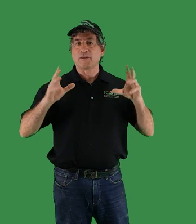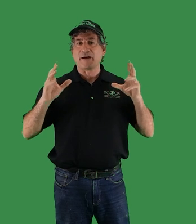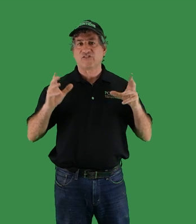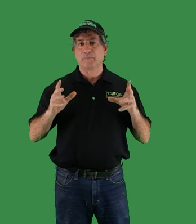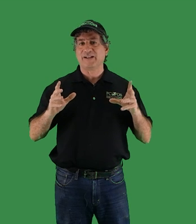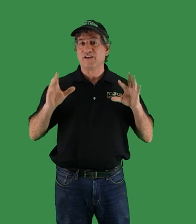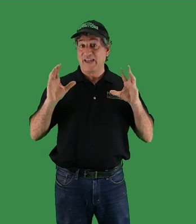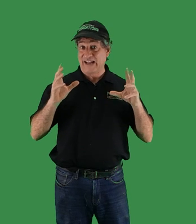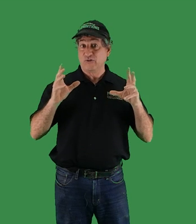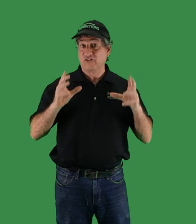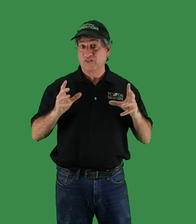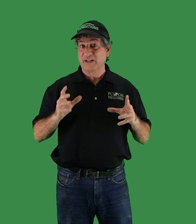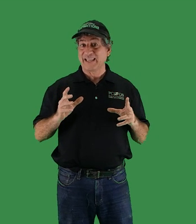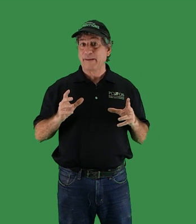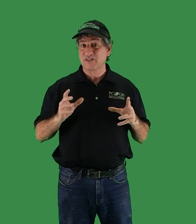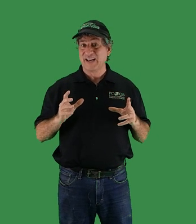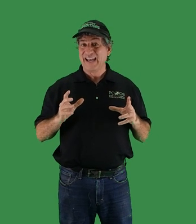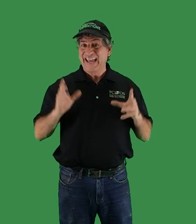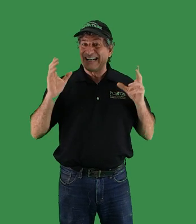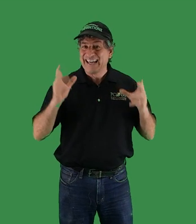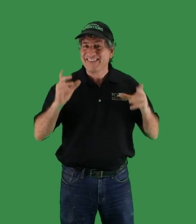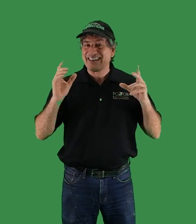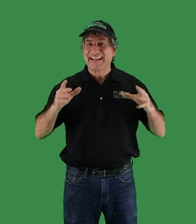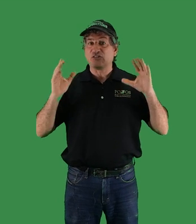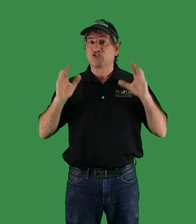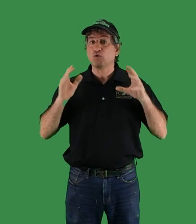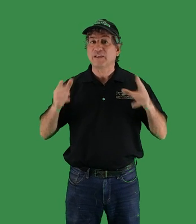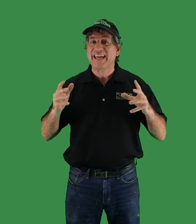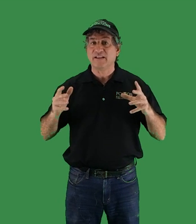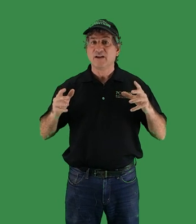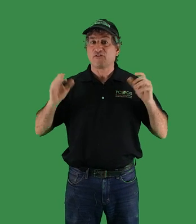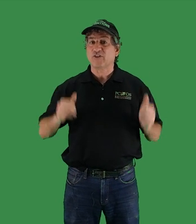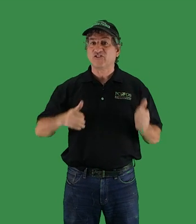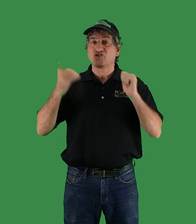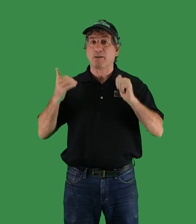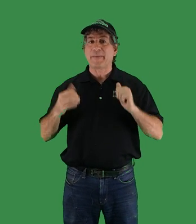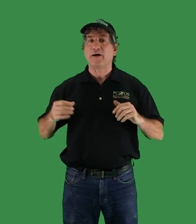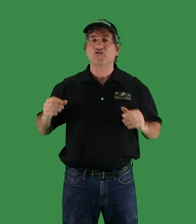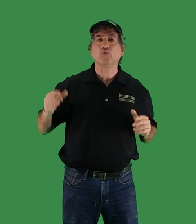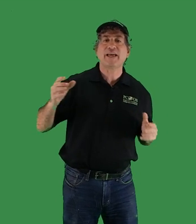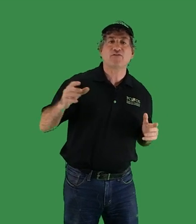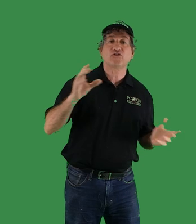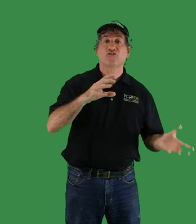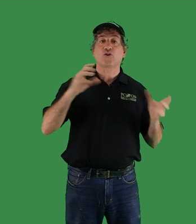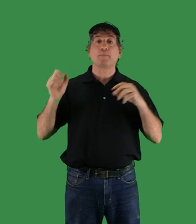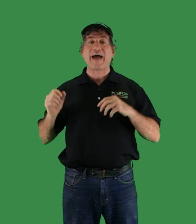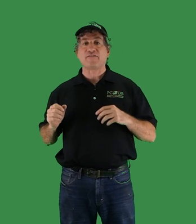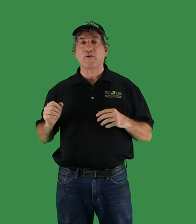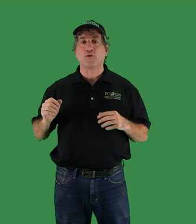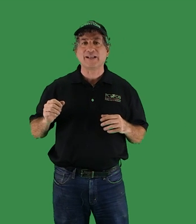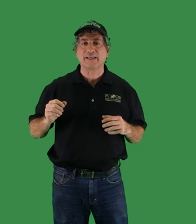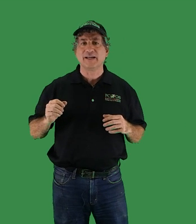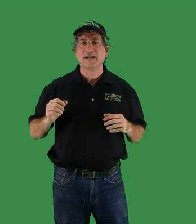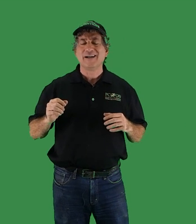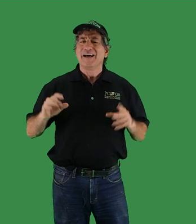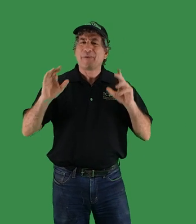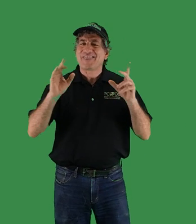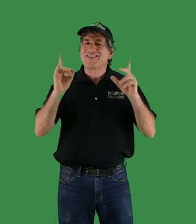the possibility of ecosystem collapse, it is getting too late for us to jump out, too late for us to turn back very quickly. But the